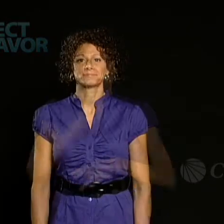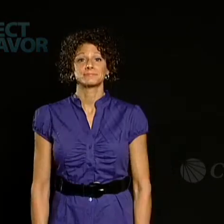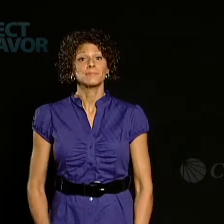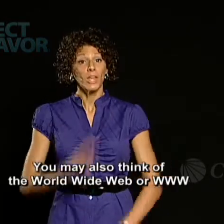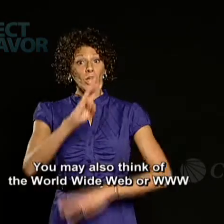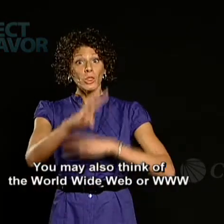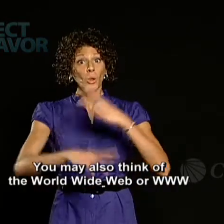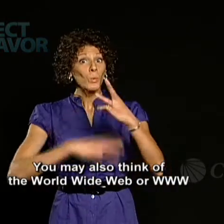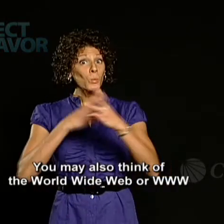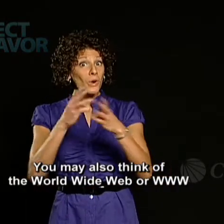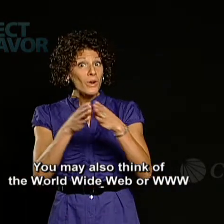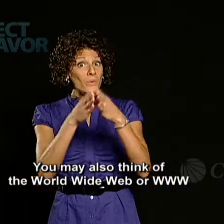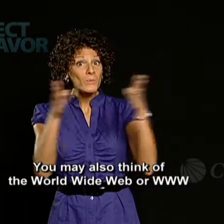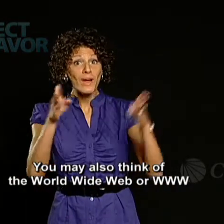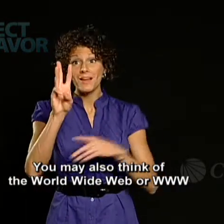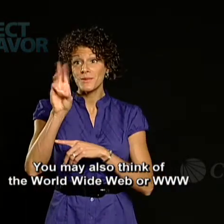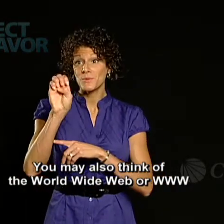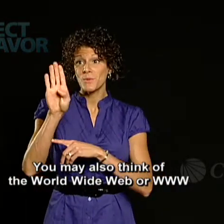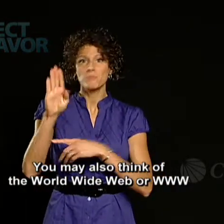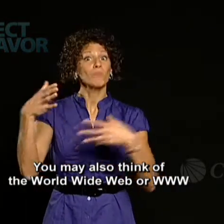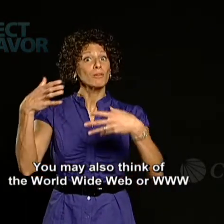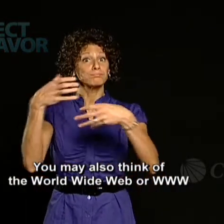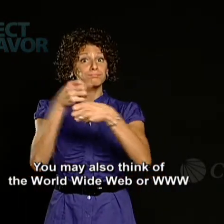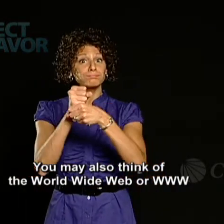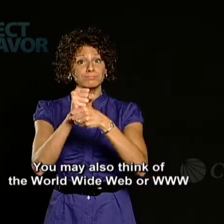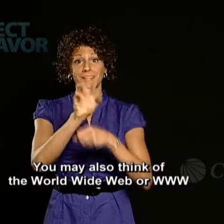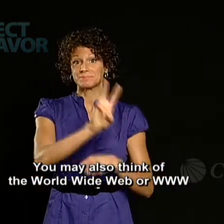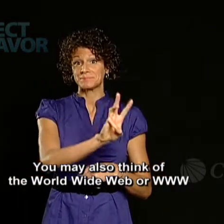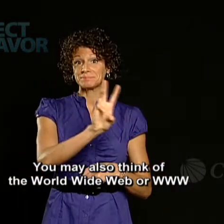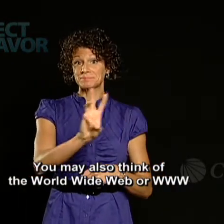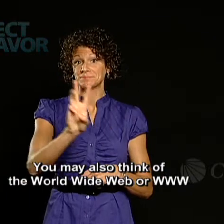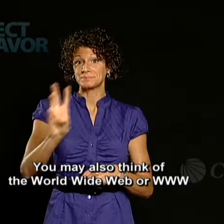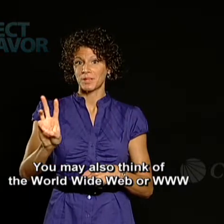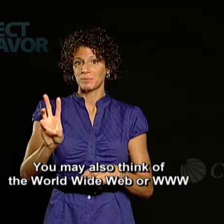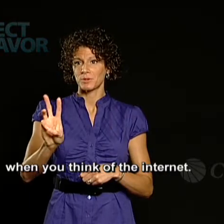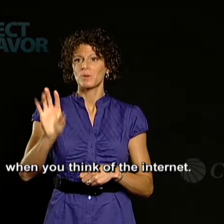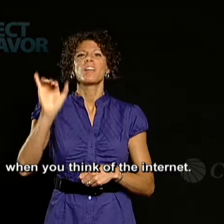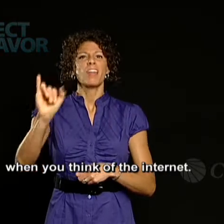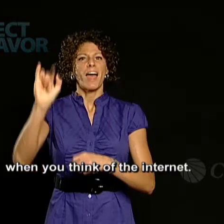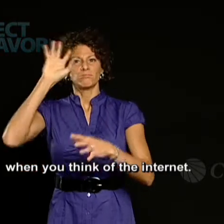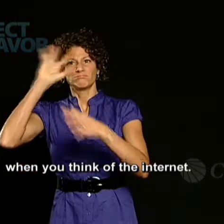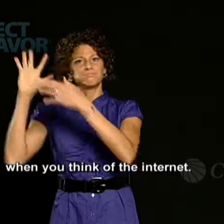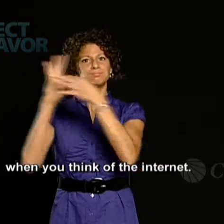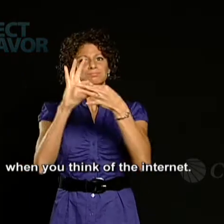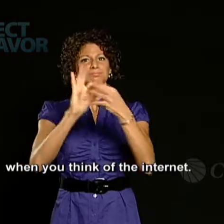You may also think of the World Wide Web, or www, when you think of the Internet.